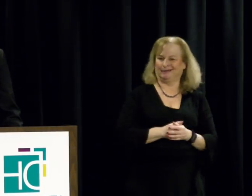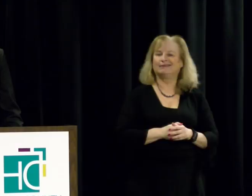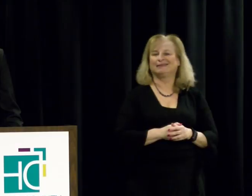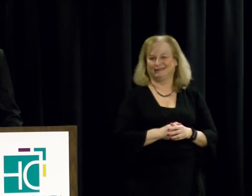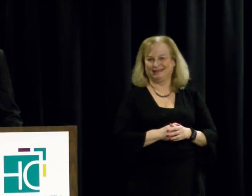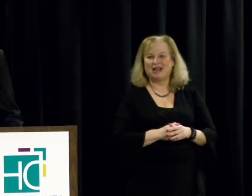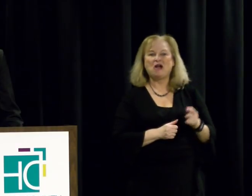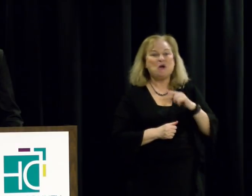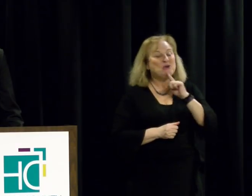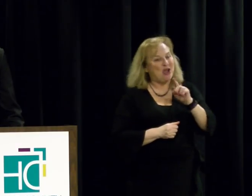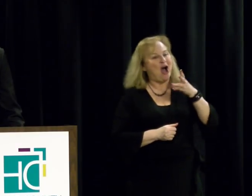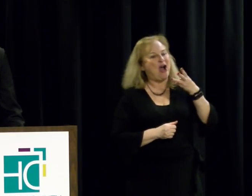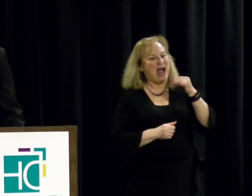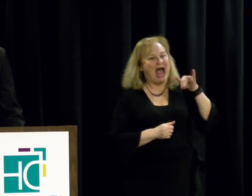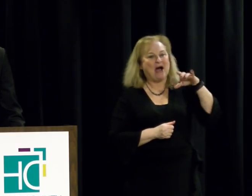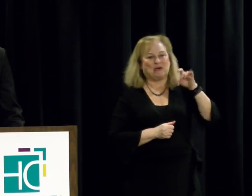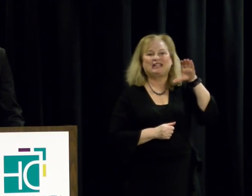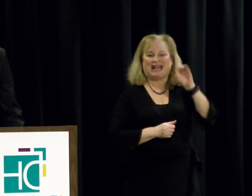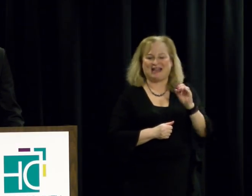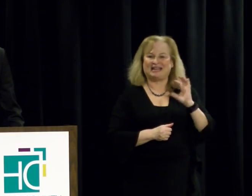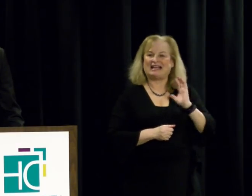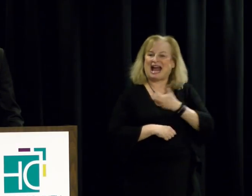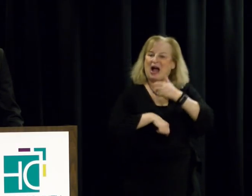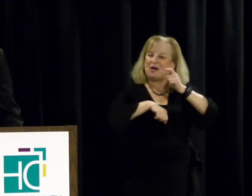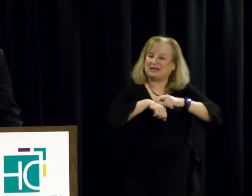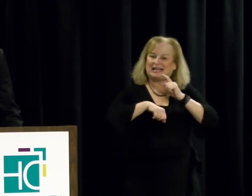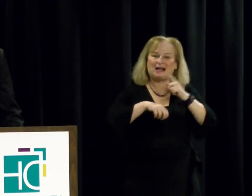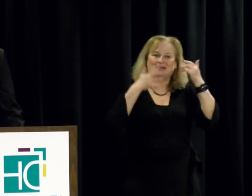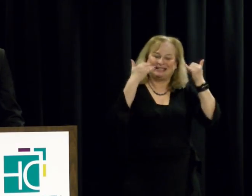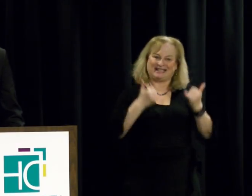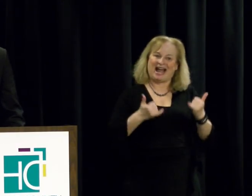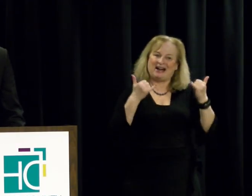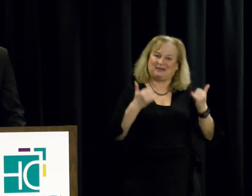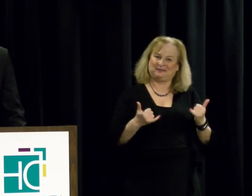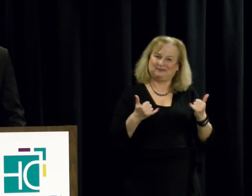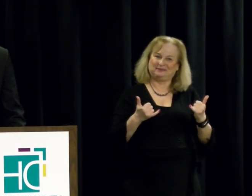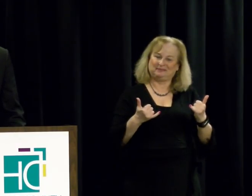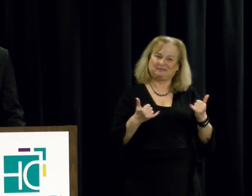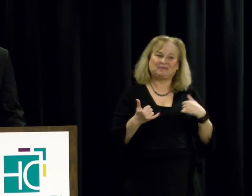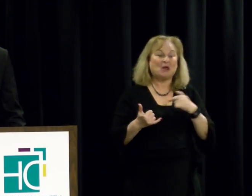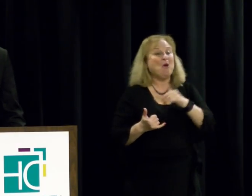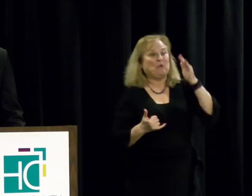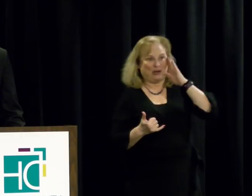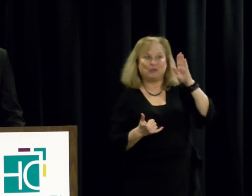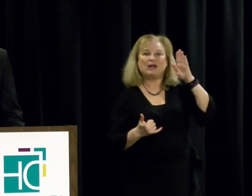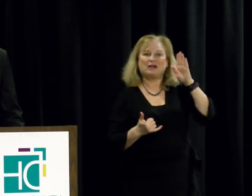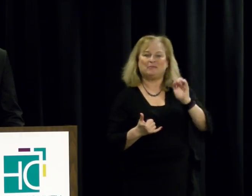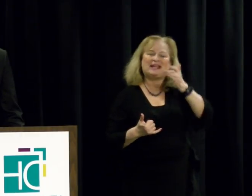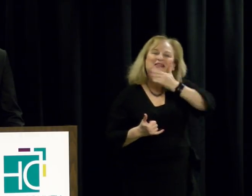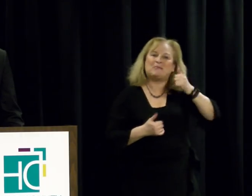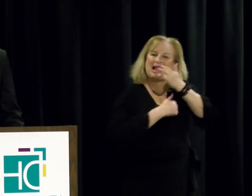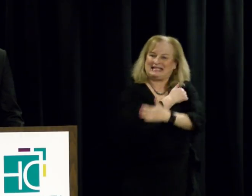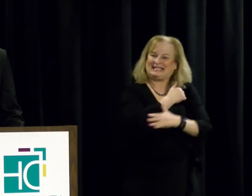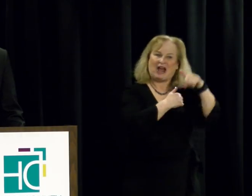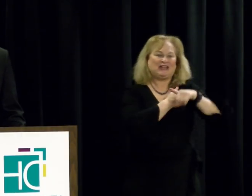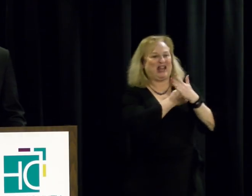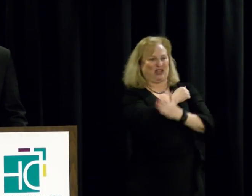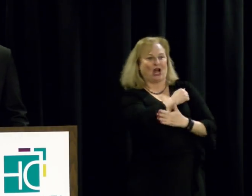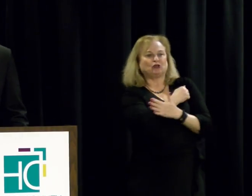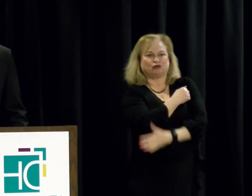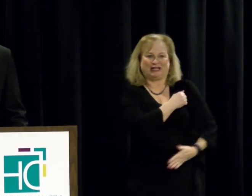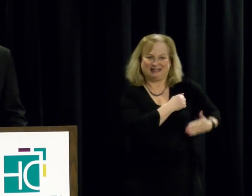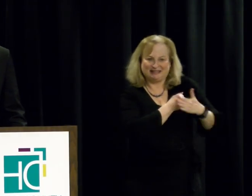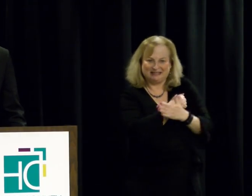We are Howard County and our time is now. We will be the best county in this nation